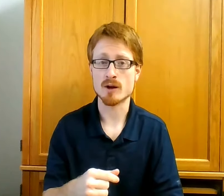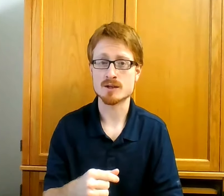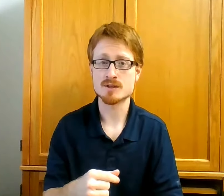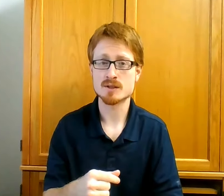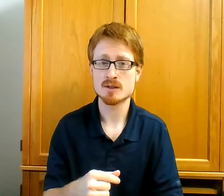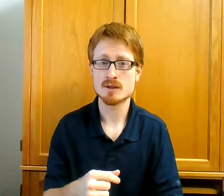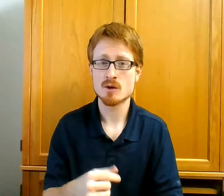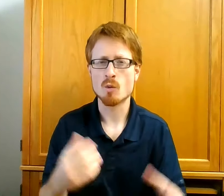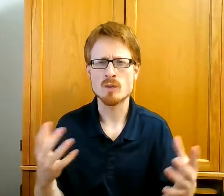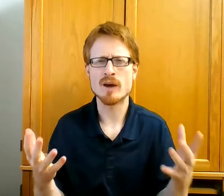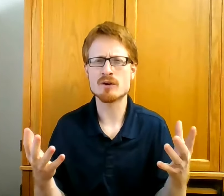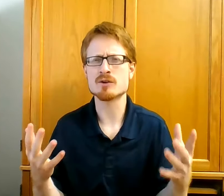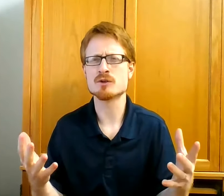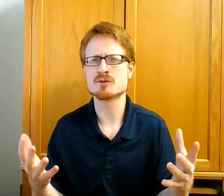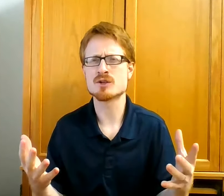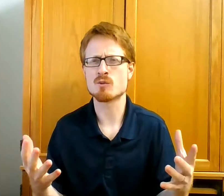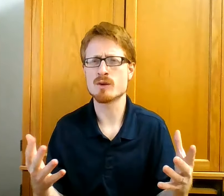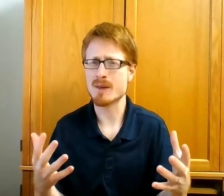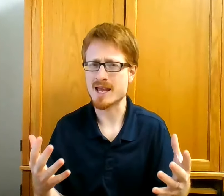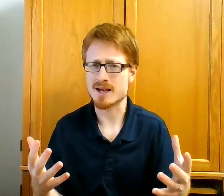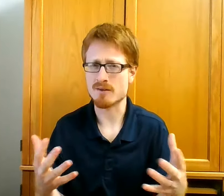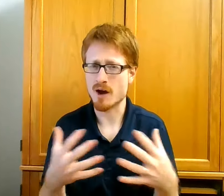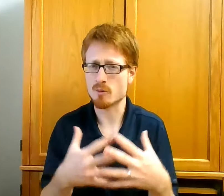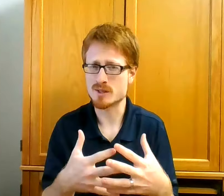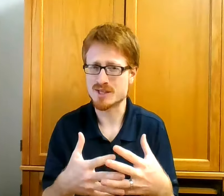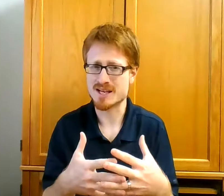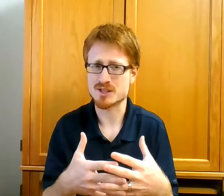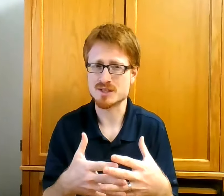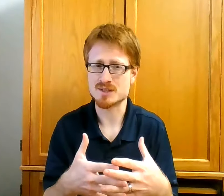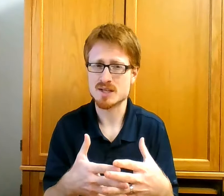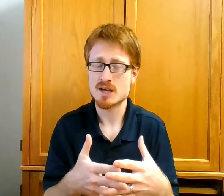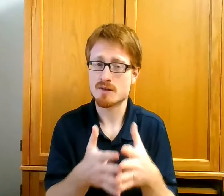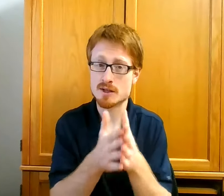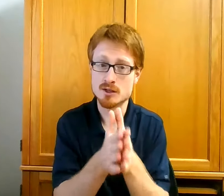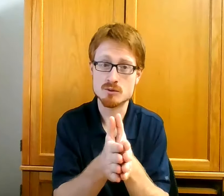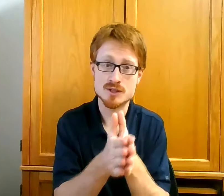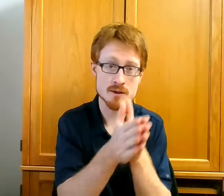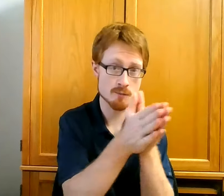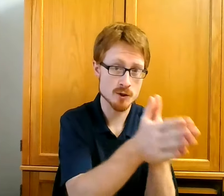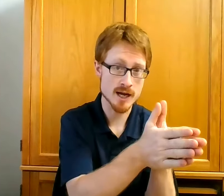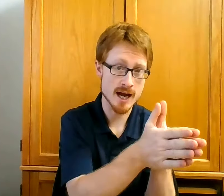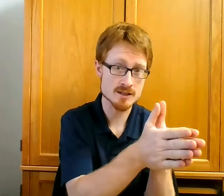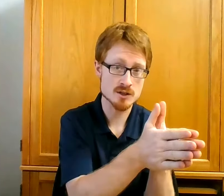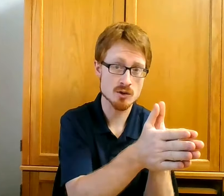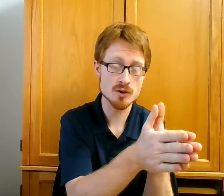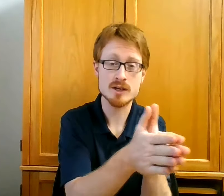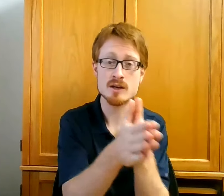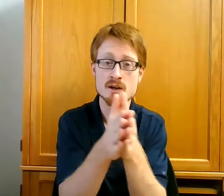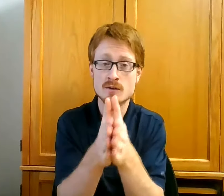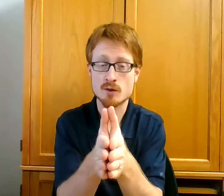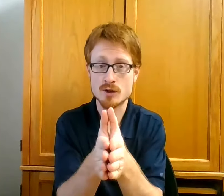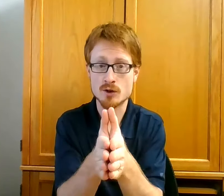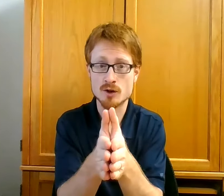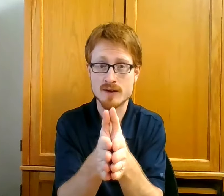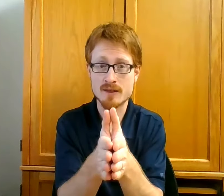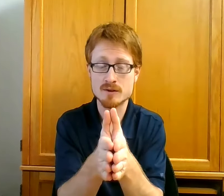us? What better use could we make of our possessions than to use them for God's glory, for the good of others,